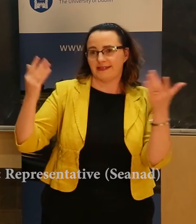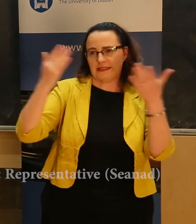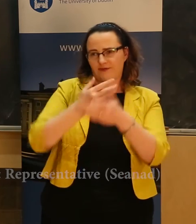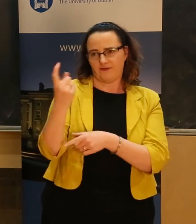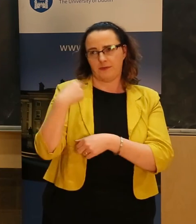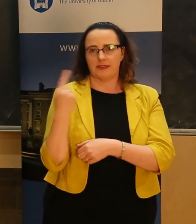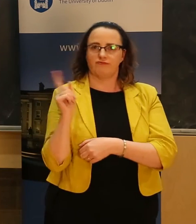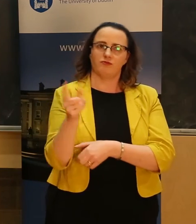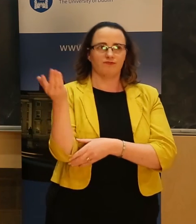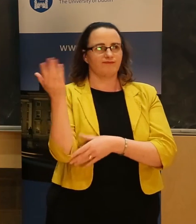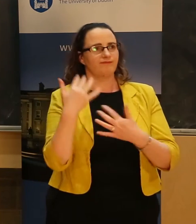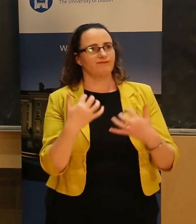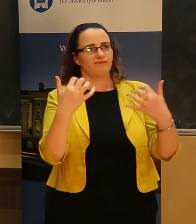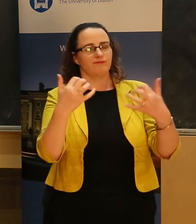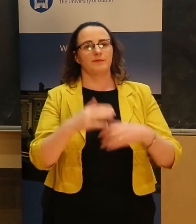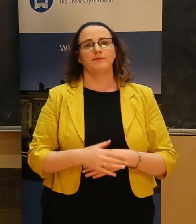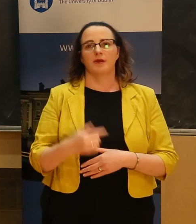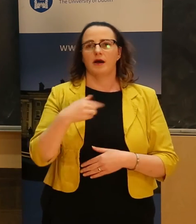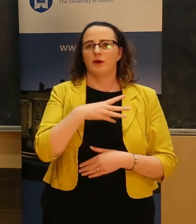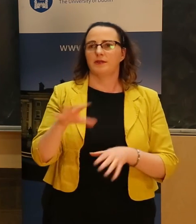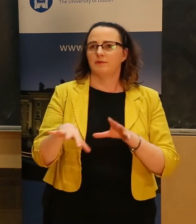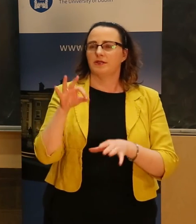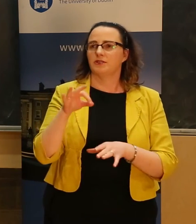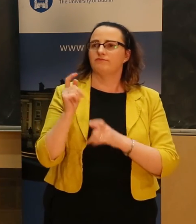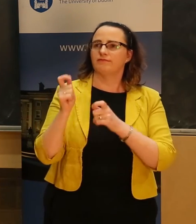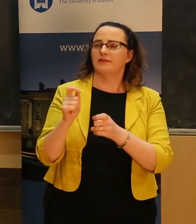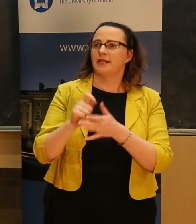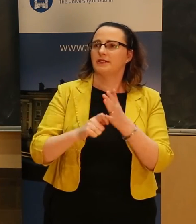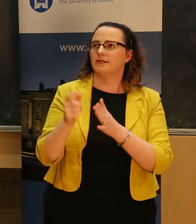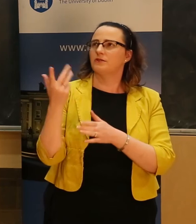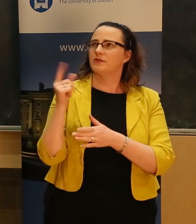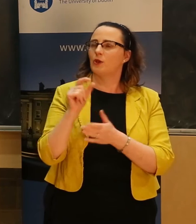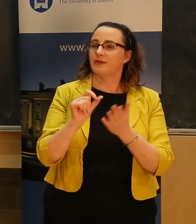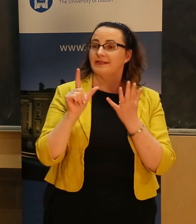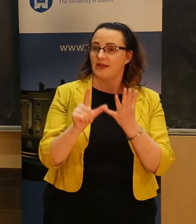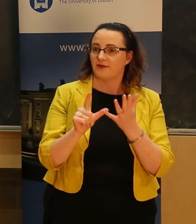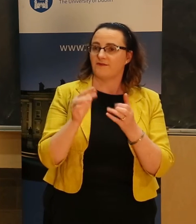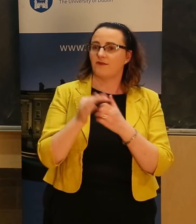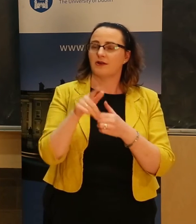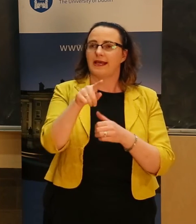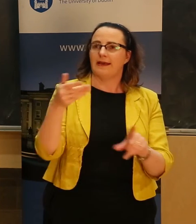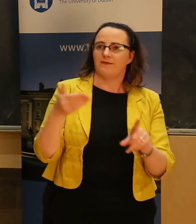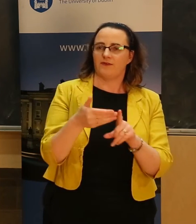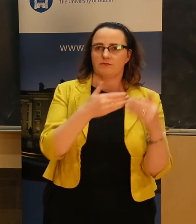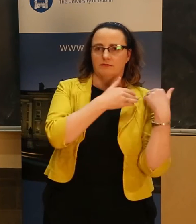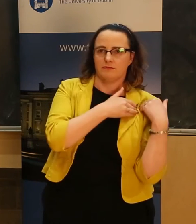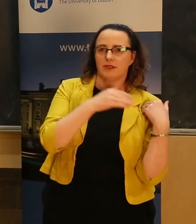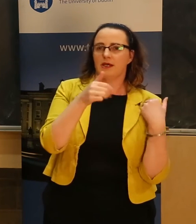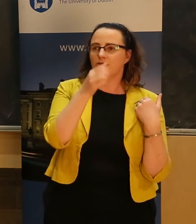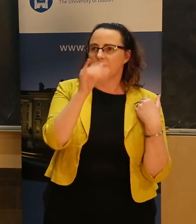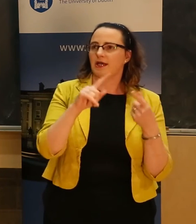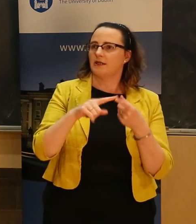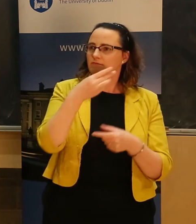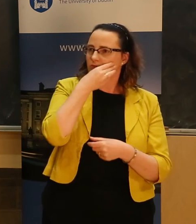inviting me to address you. I was elected to the Senate in 2011 on a platform of reform, transparency and accountability, as well as a